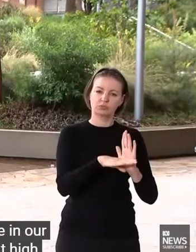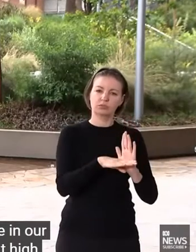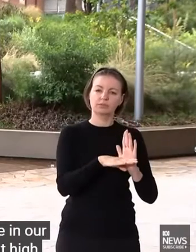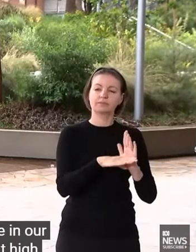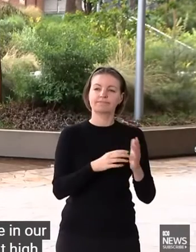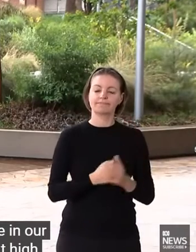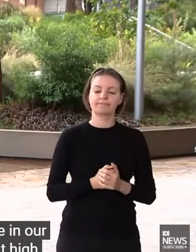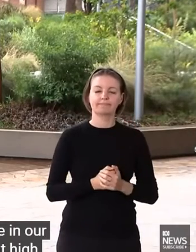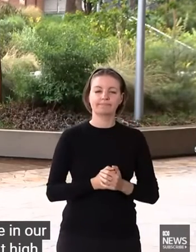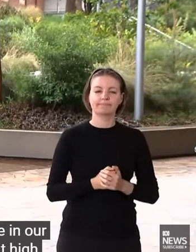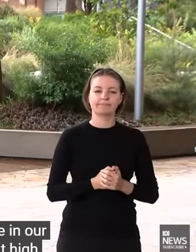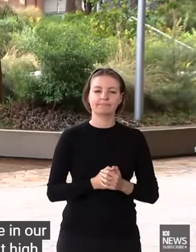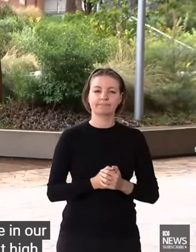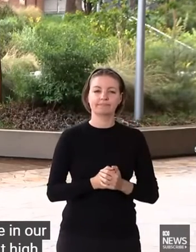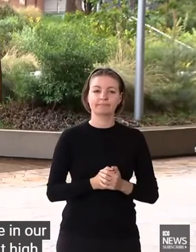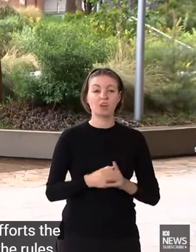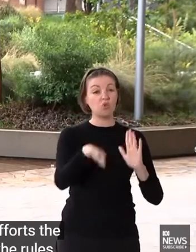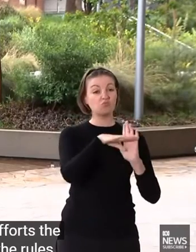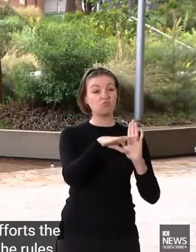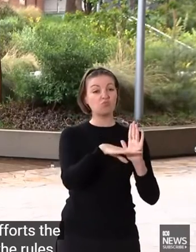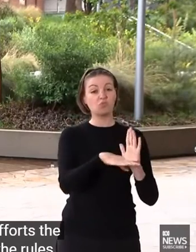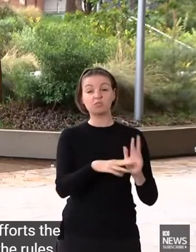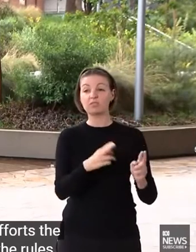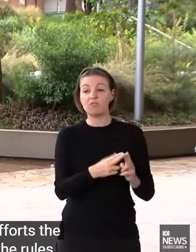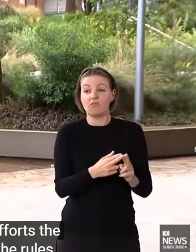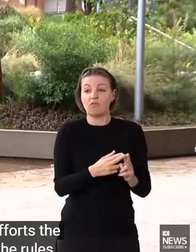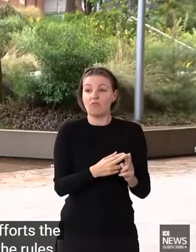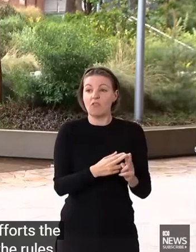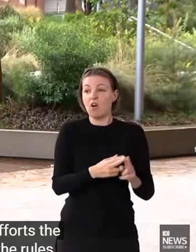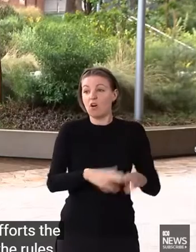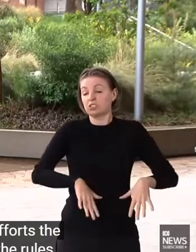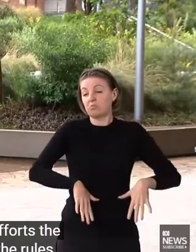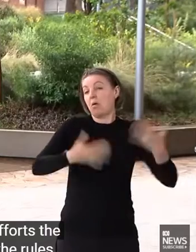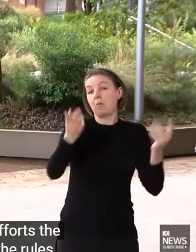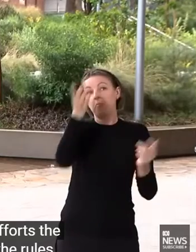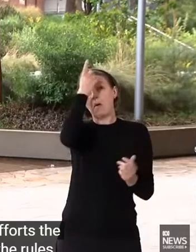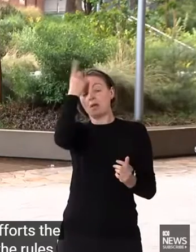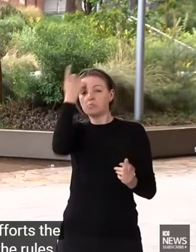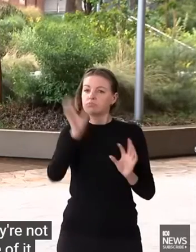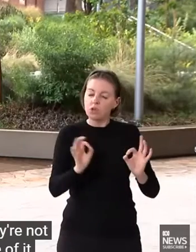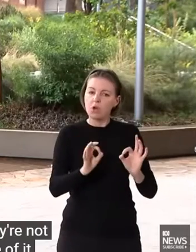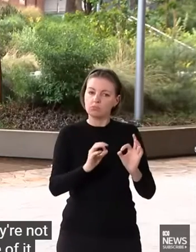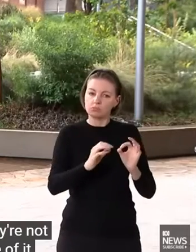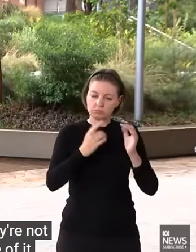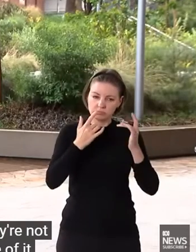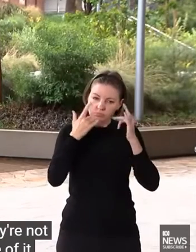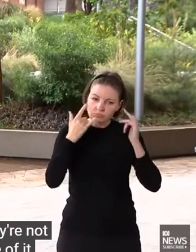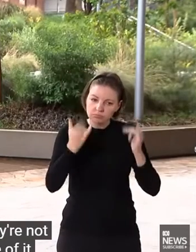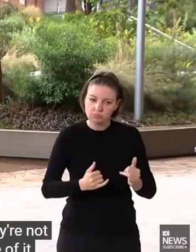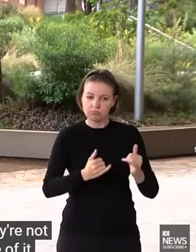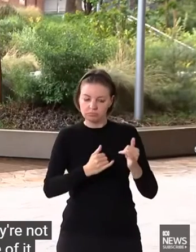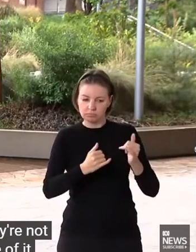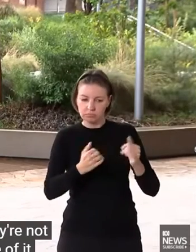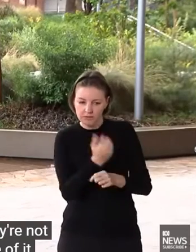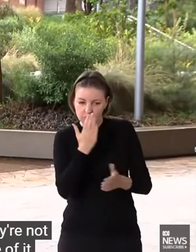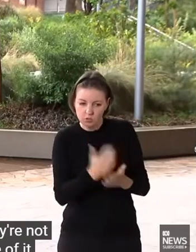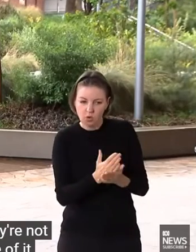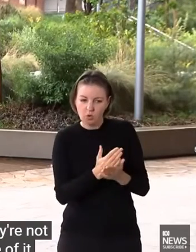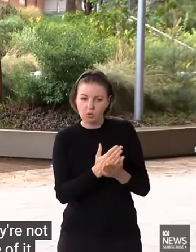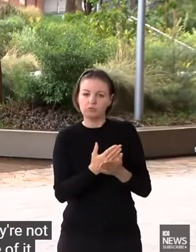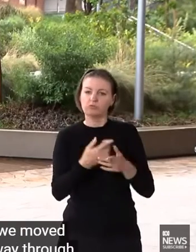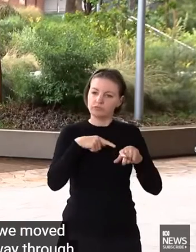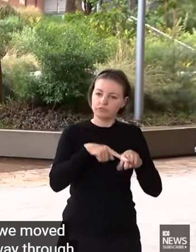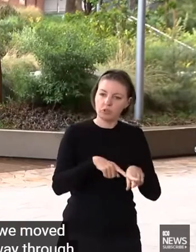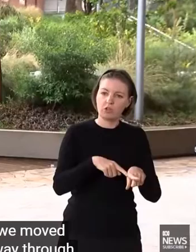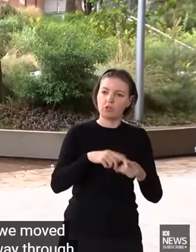there for the sake of it. They're there to keep you safe as we move through and make our way through this stage of the pandemic. We